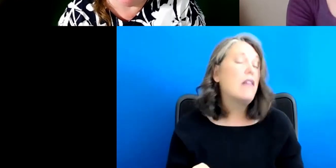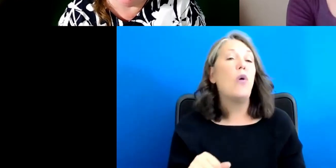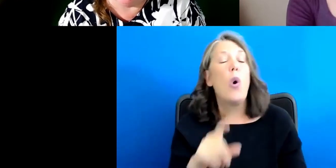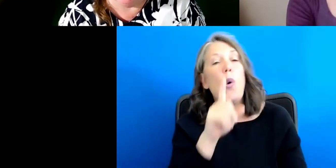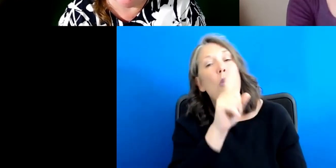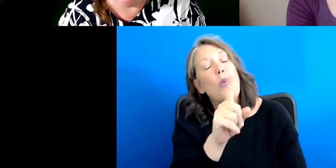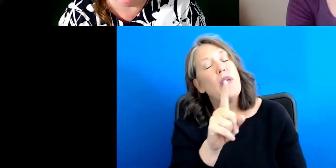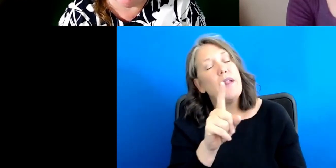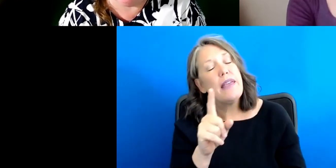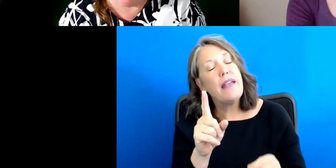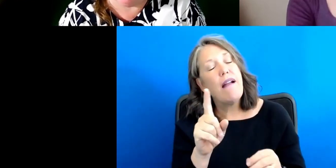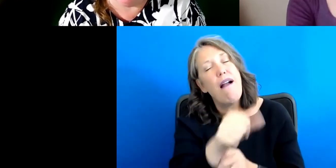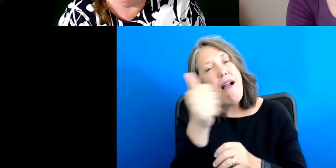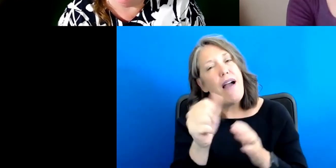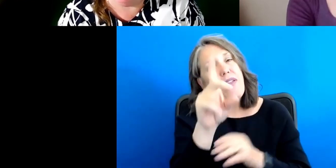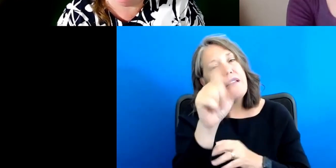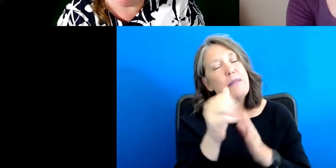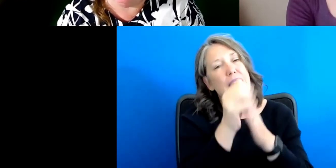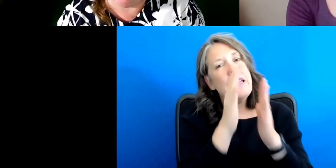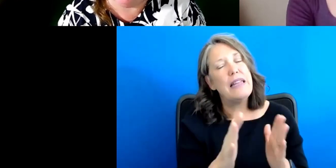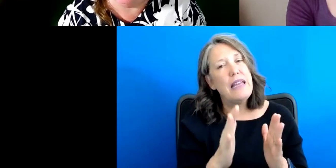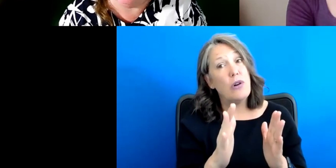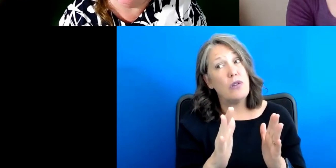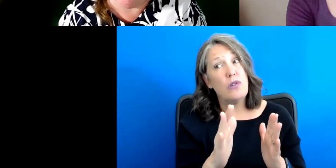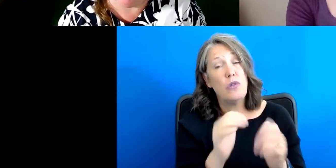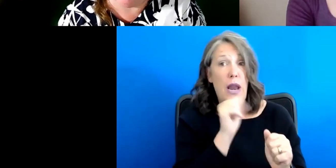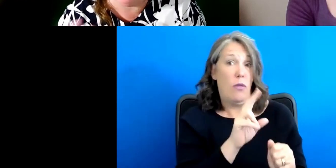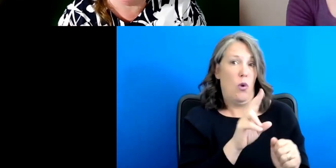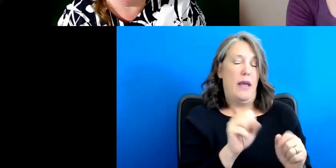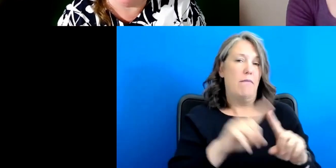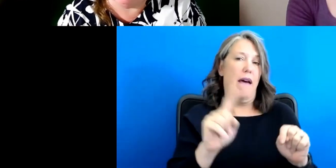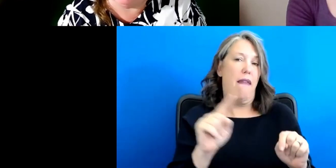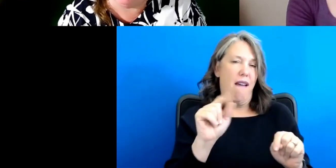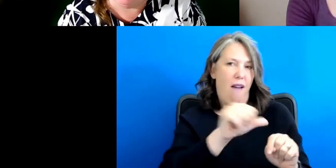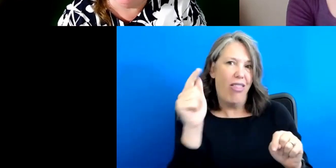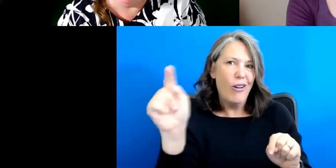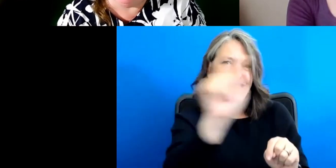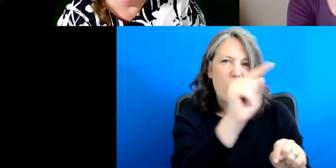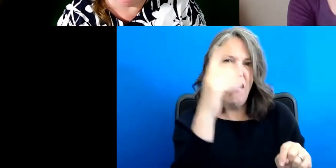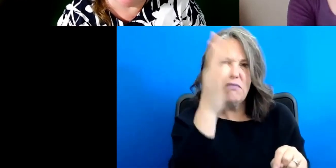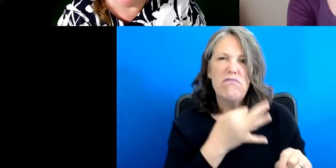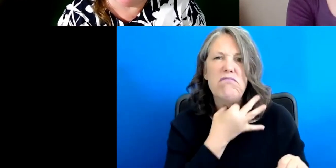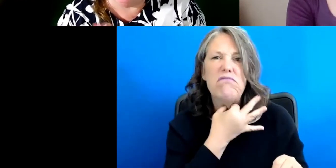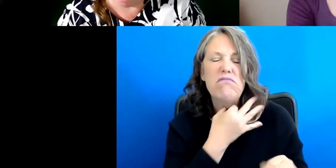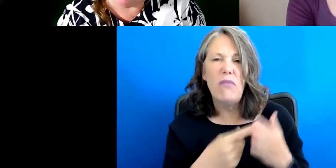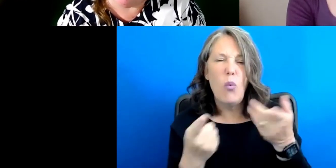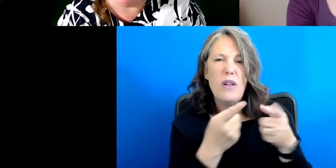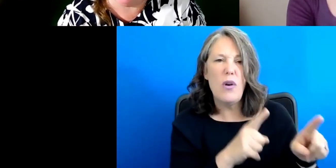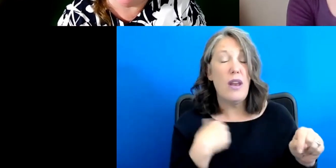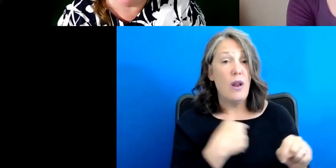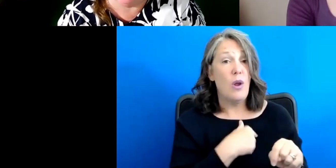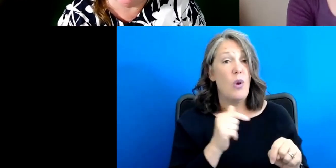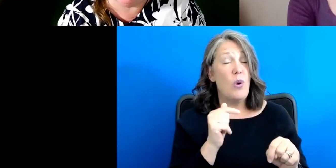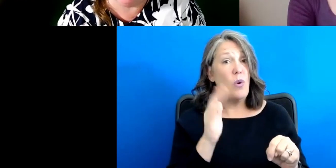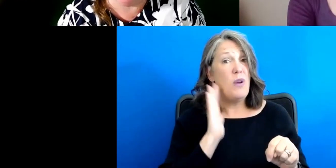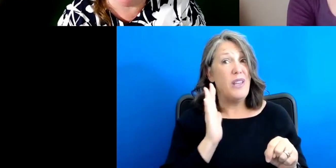disability leaders outside the US are wondering what the heck is going on. Um, we used to be front and